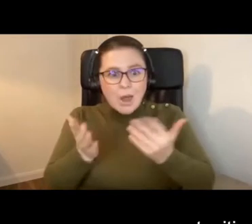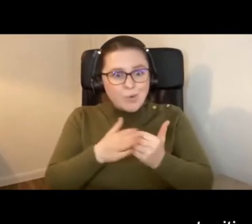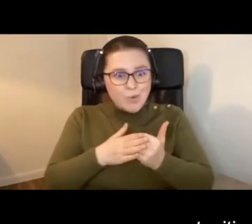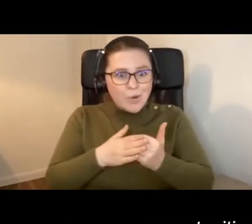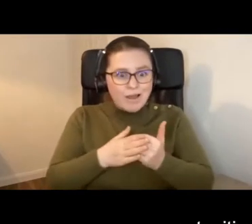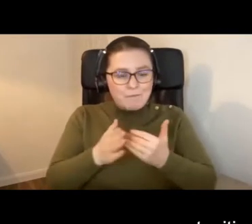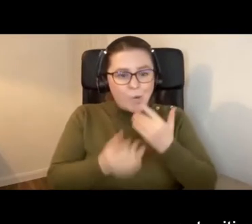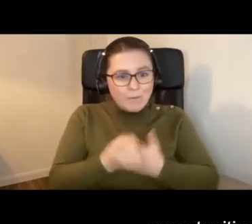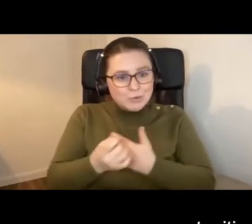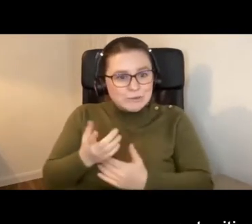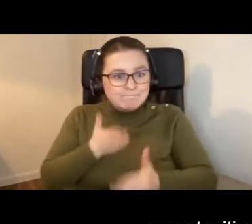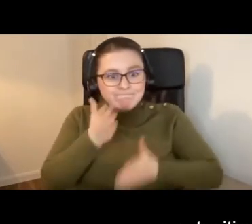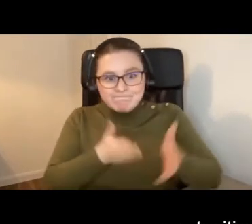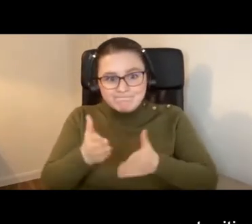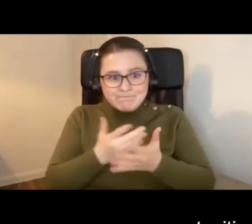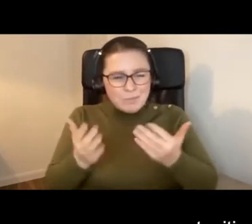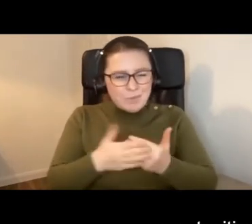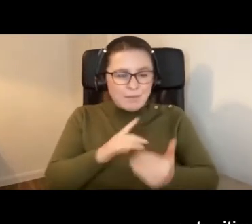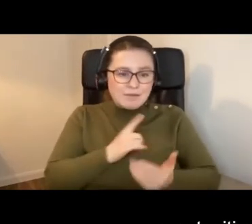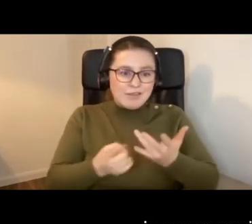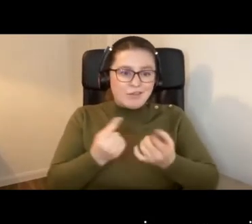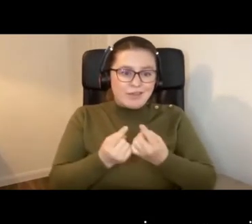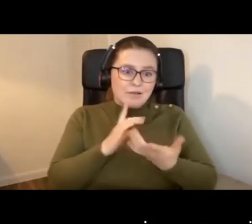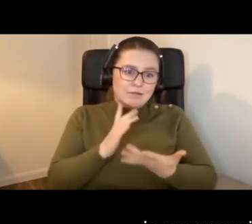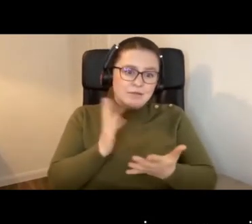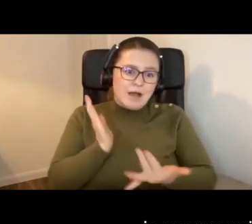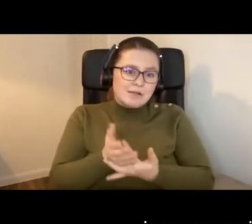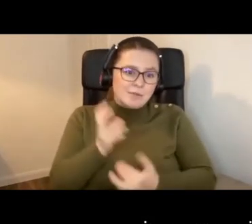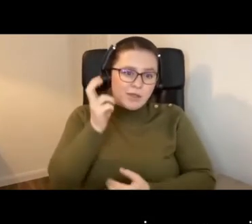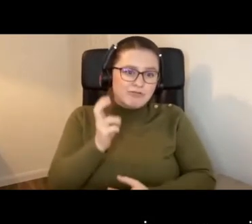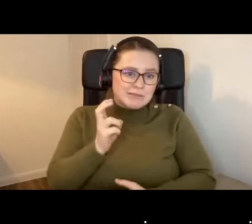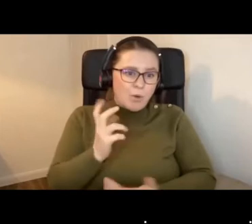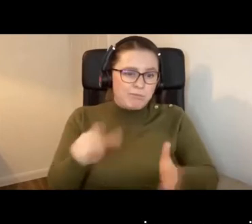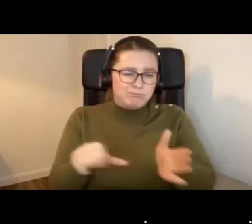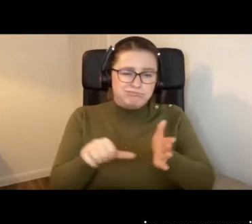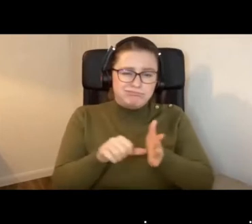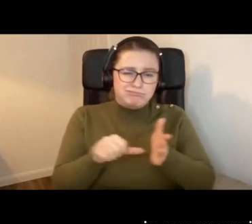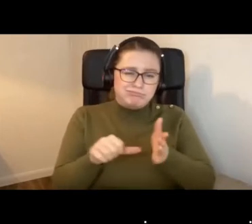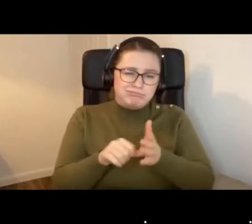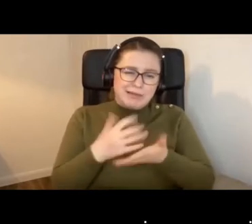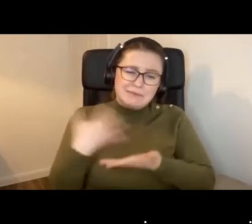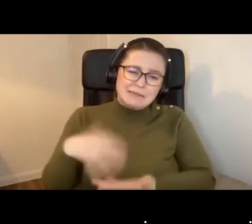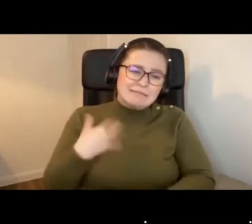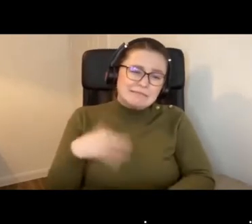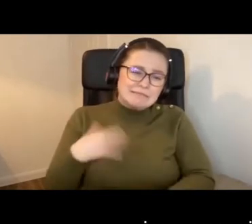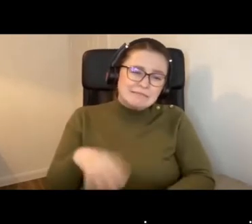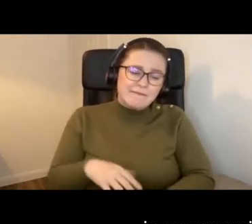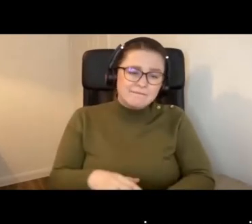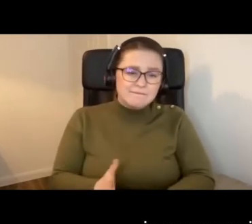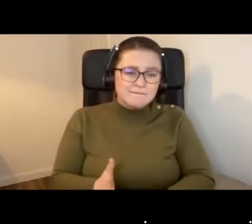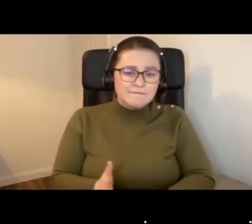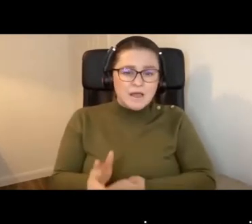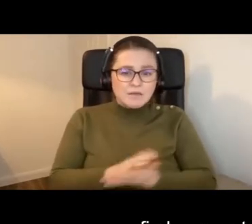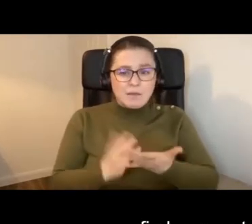opportunities, because that's another thing accessible transport is so expensive. So